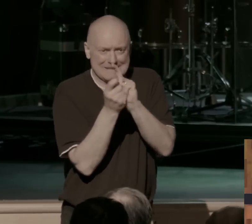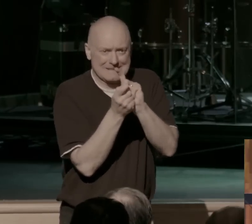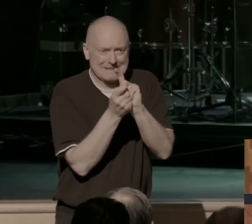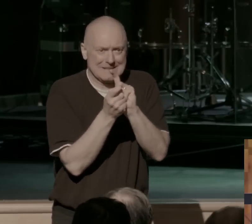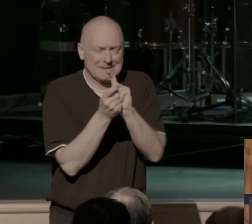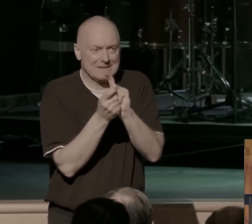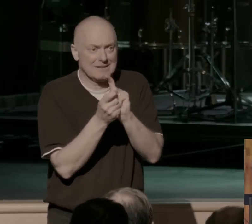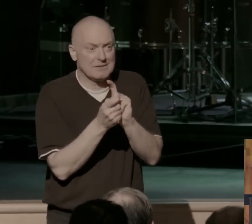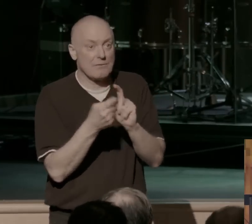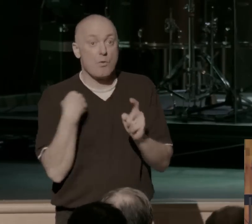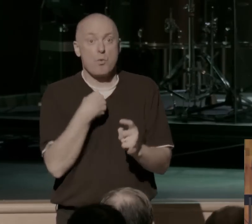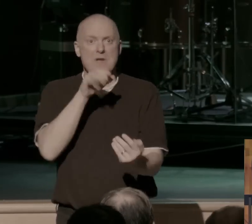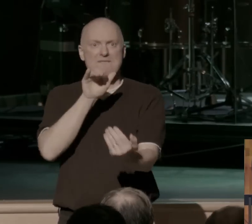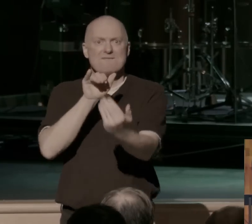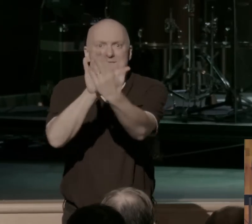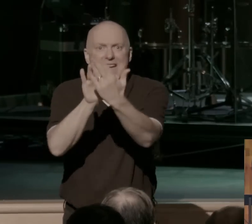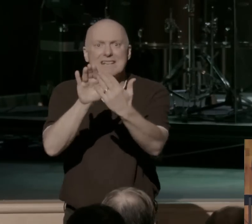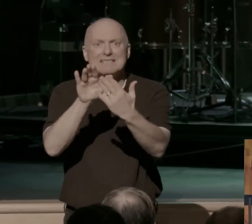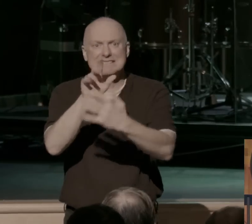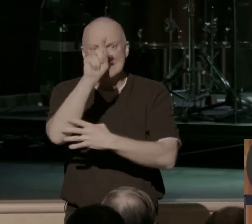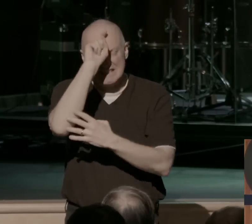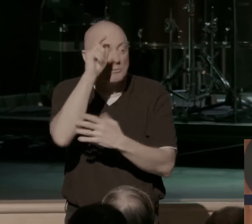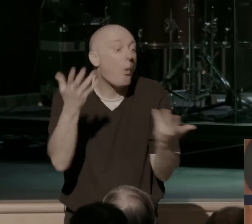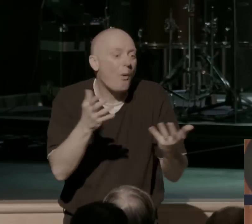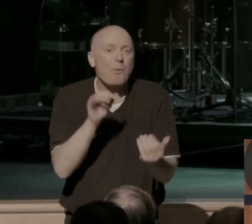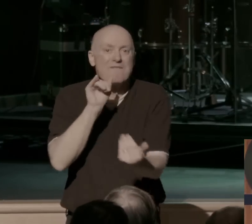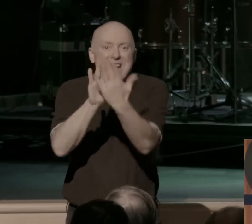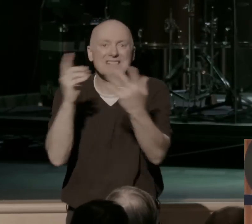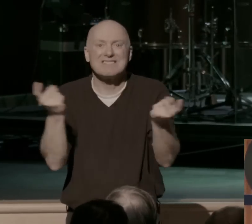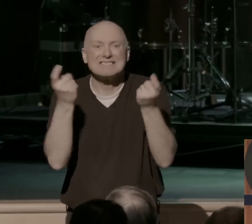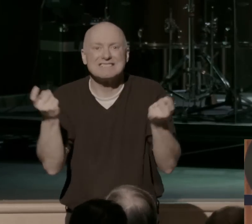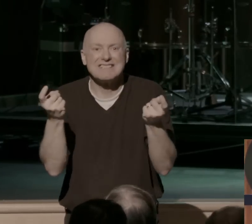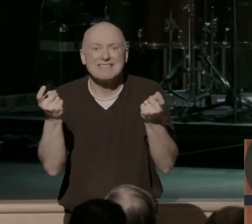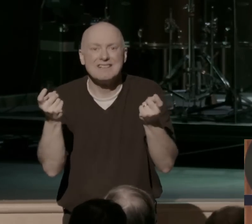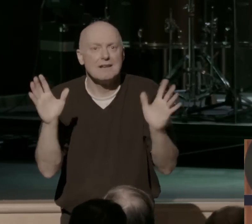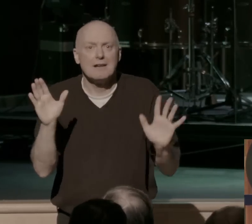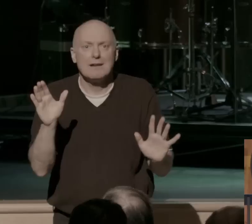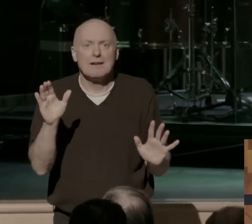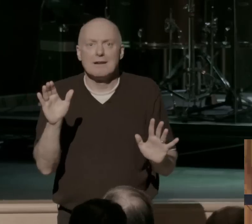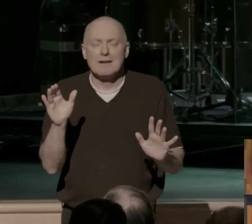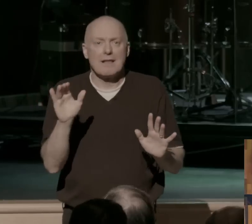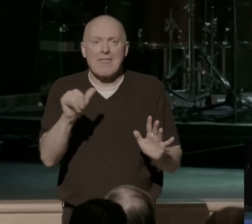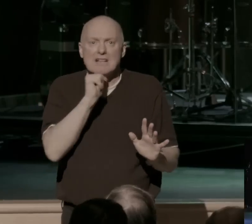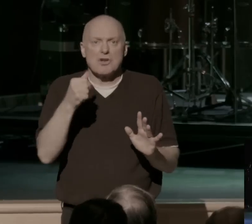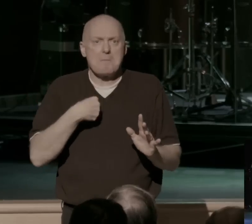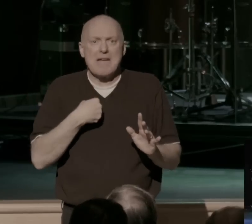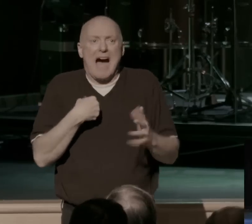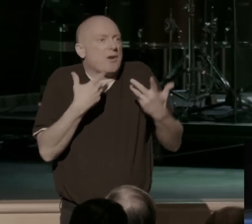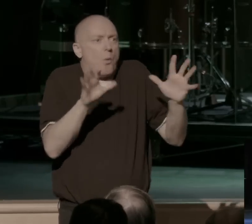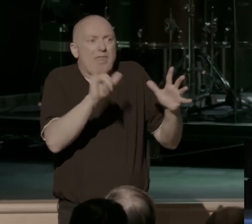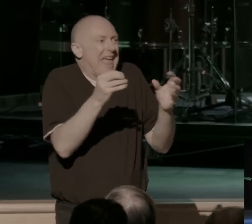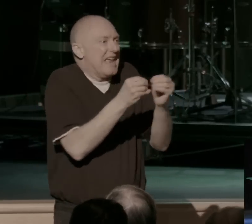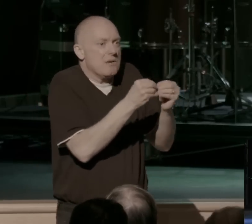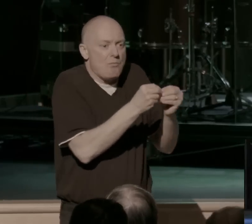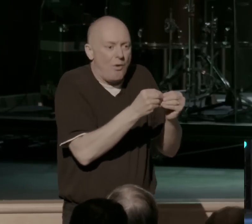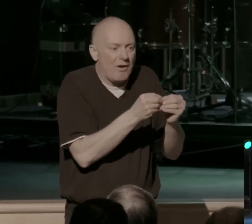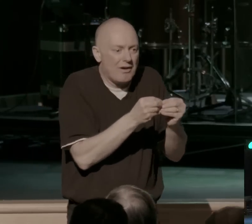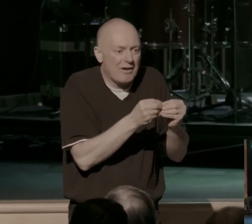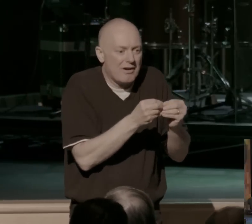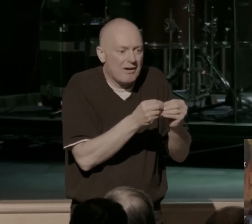sin, and we turn. We say, that's not me. That's not what I want to pursue anymore. And we turn 180, and we go the other way. We pursue the